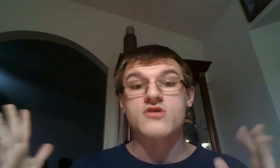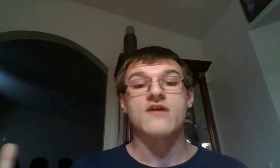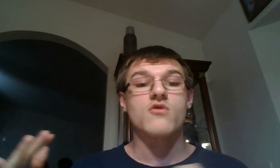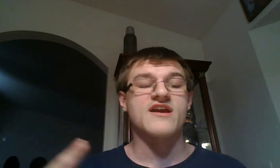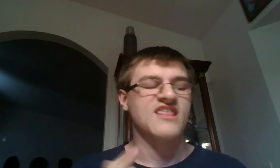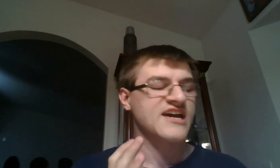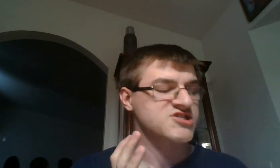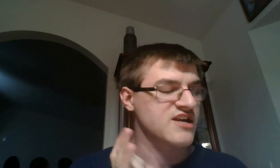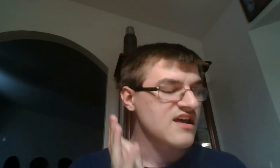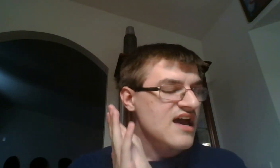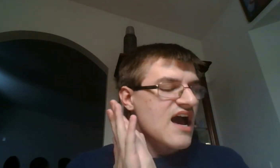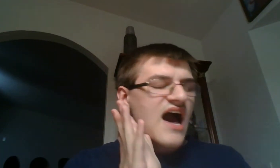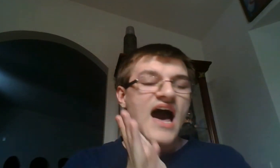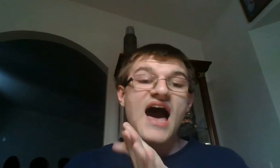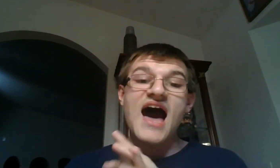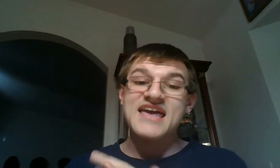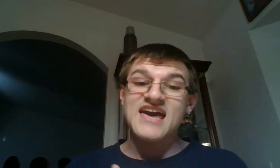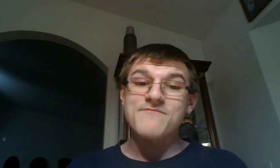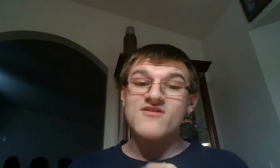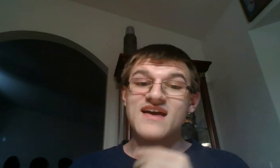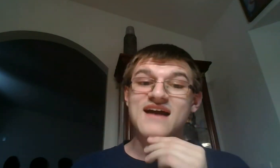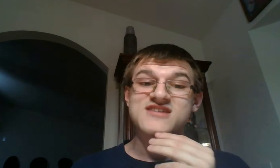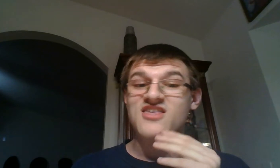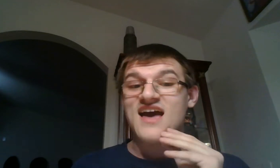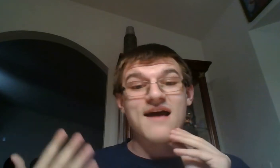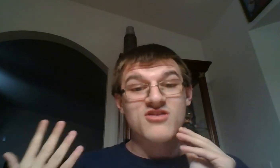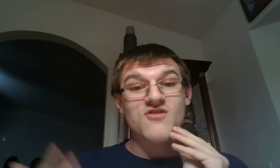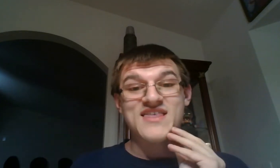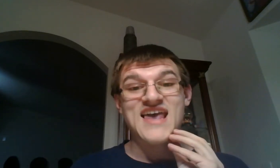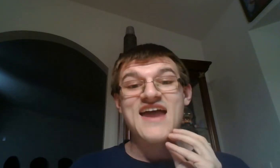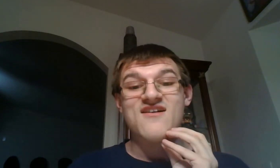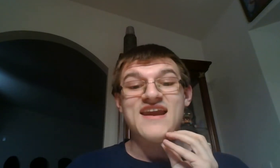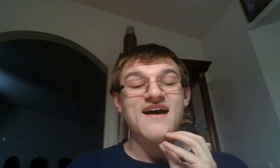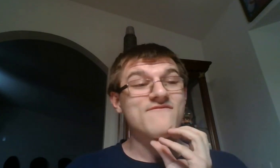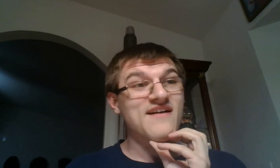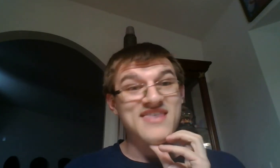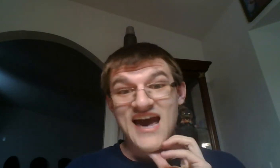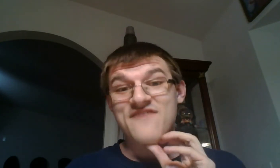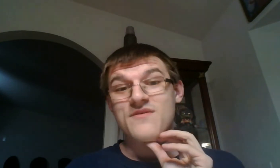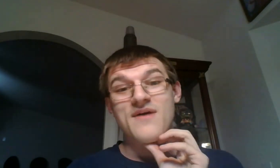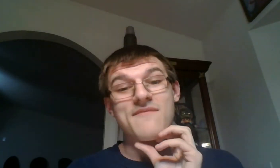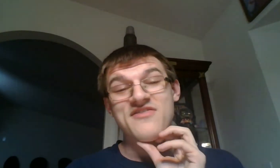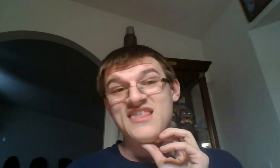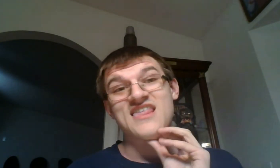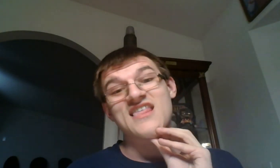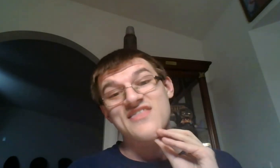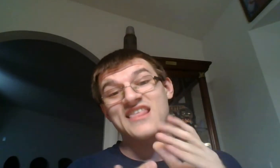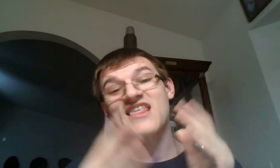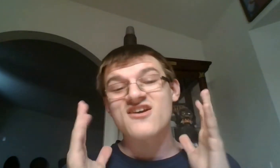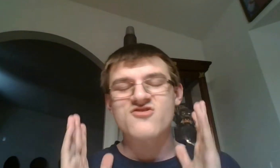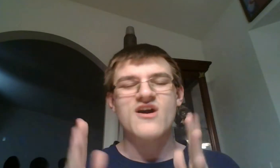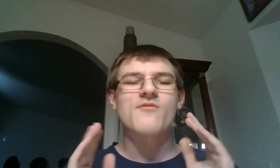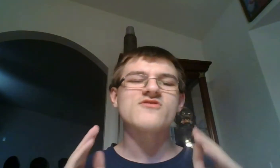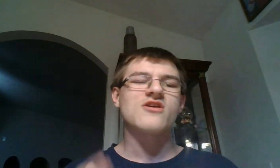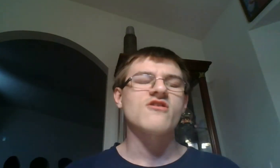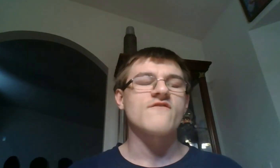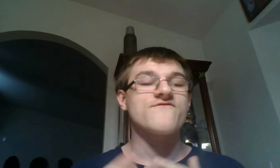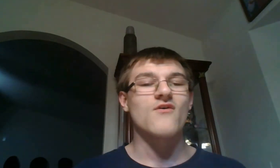great organization. I can't believe it. I'm so excited right now. I'm excited for Bubba. This is incredible news for